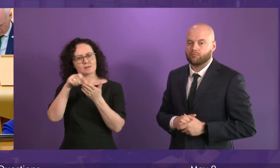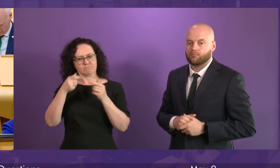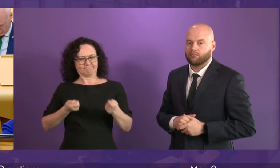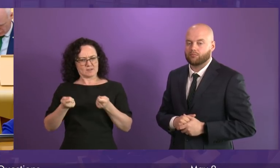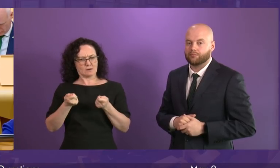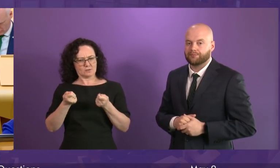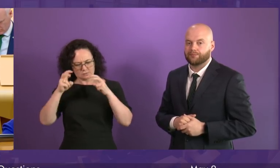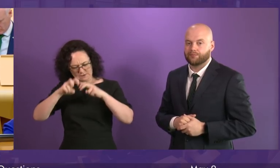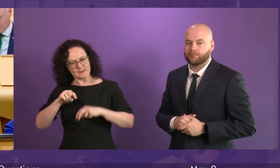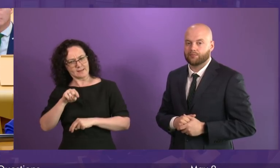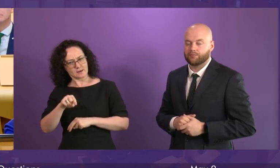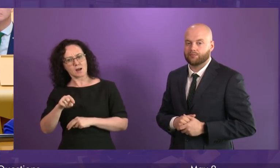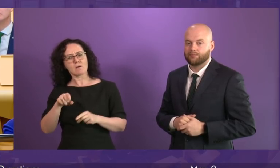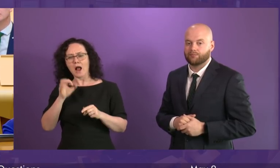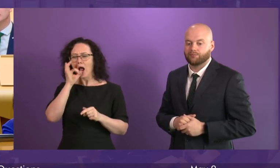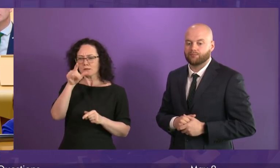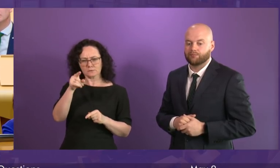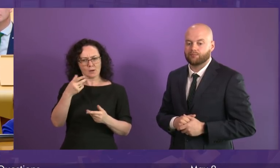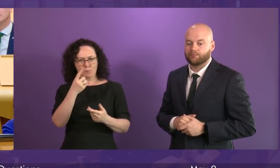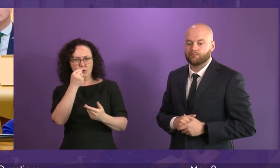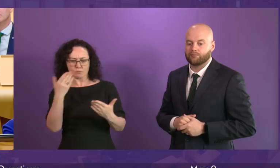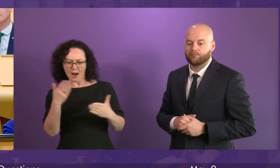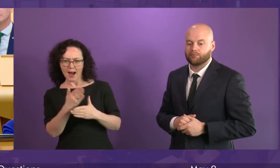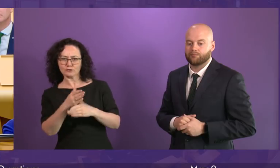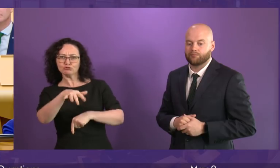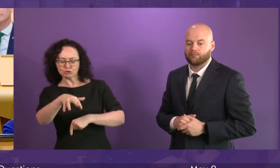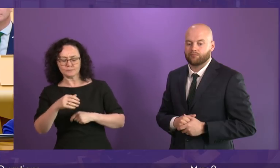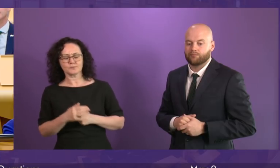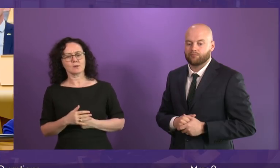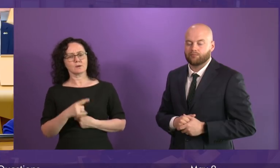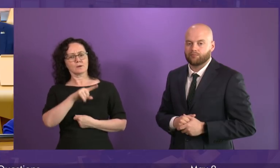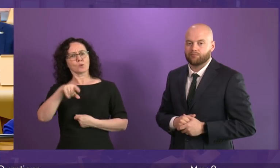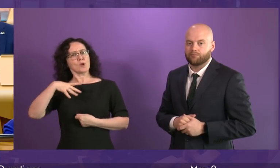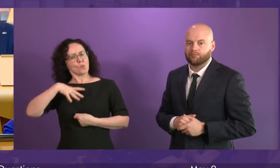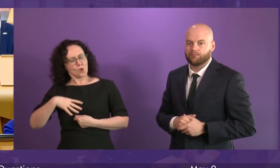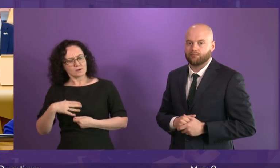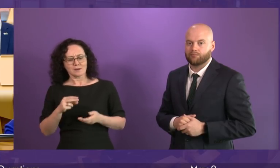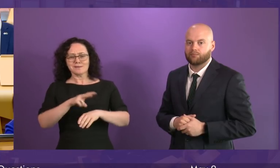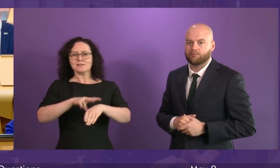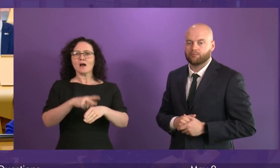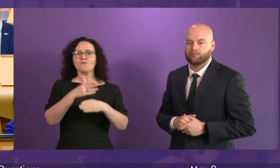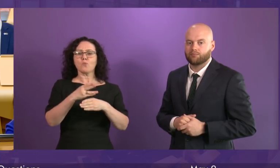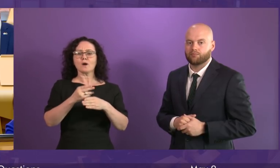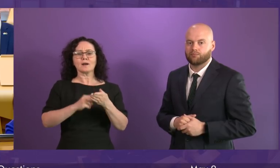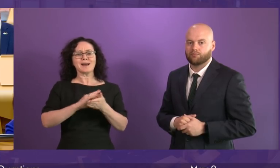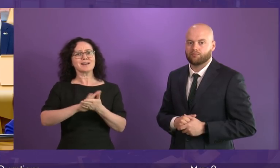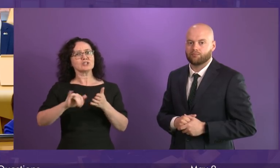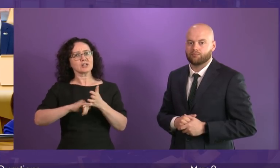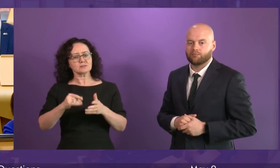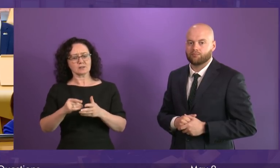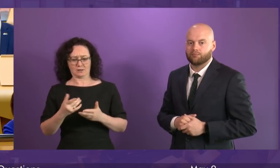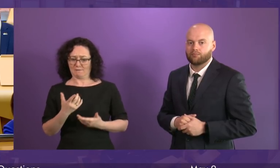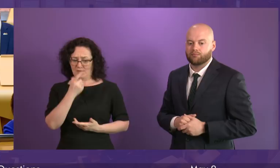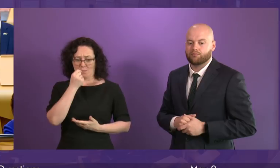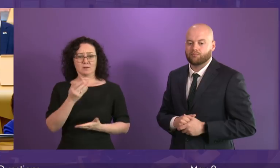whether there is any action that requires to be taken. We want staff working in our NHS to be able to park if they are required to do so